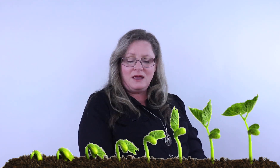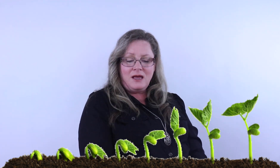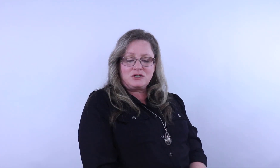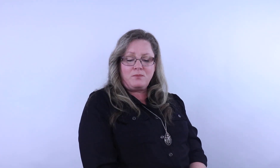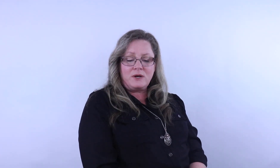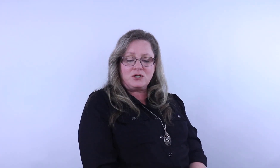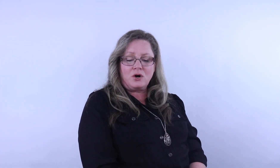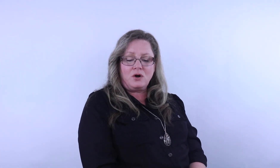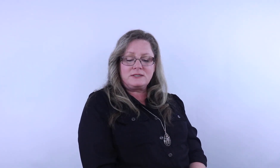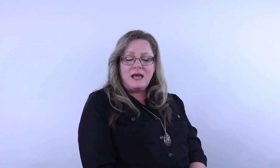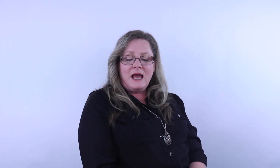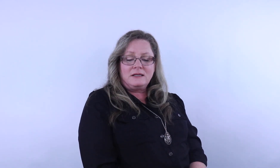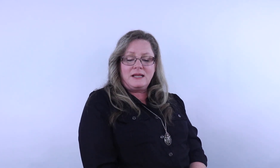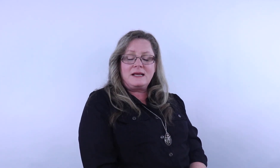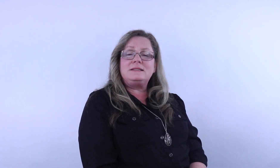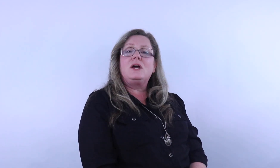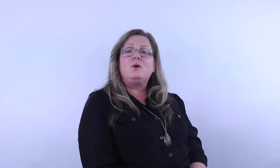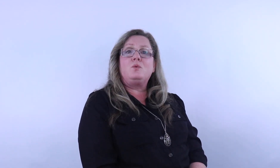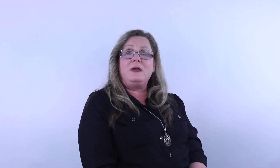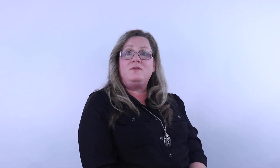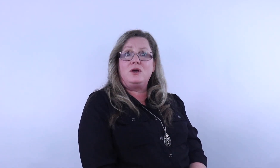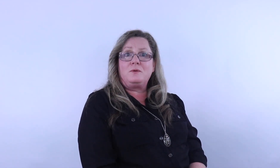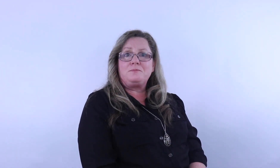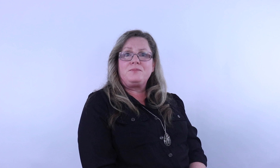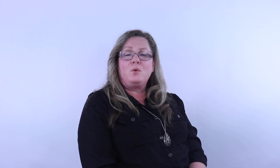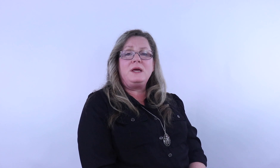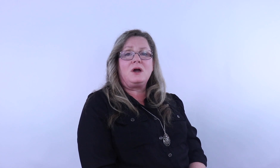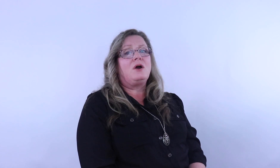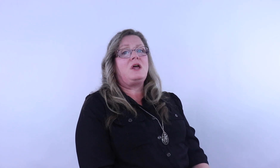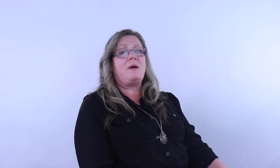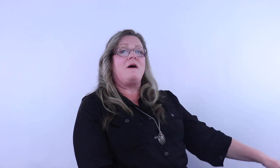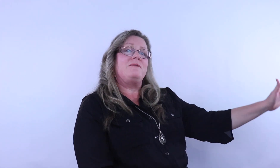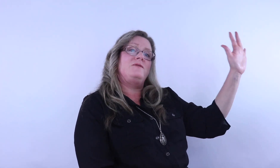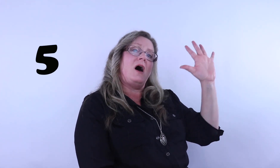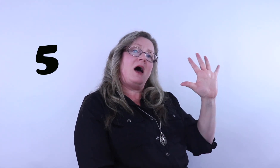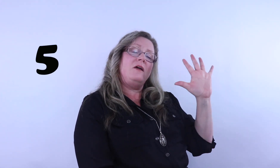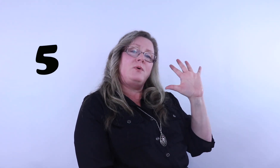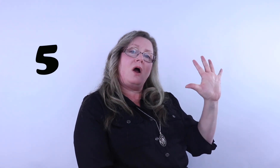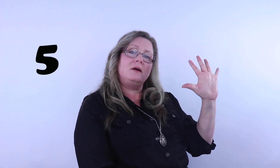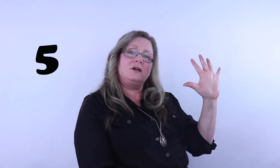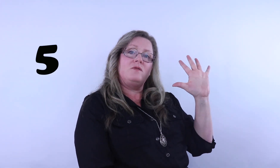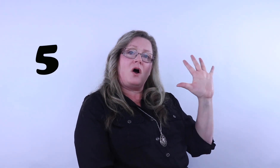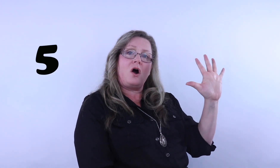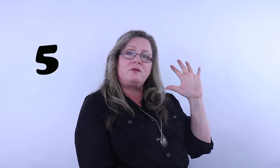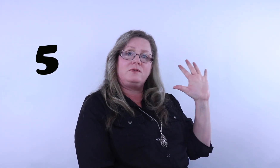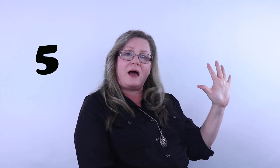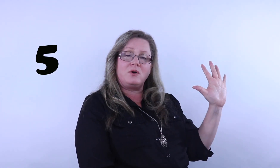So boys and girls let's review. We learned about five parts of our flower